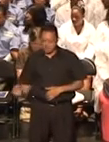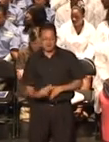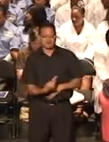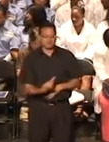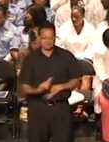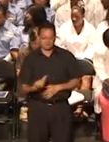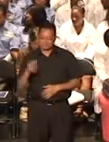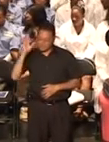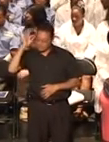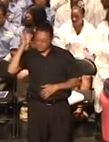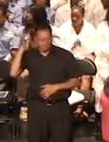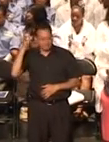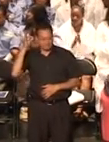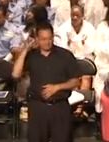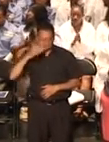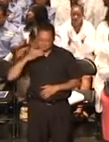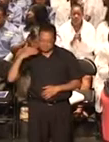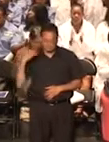for FedCap